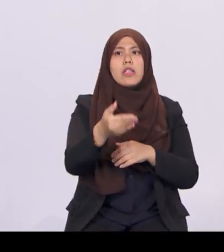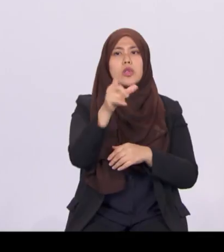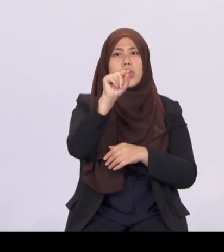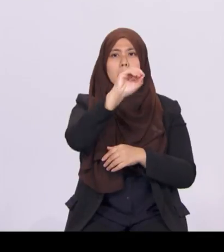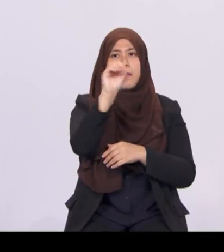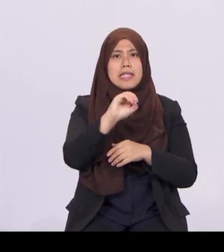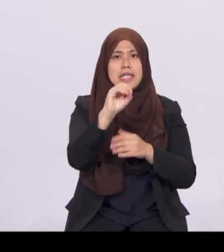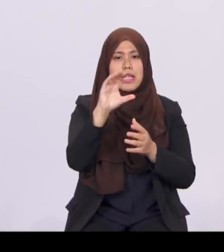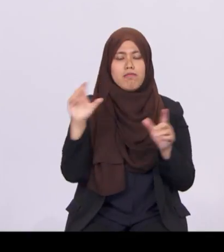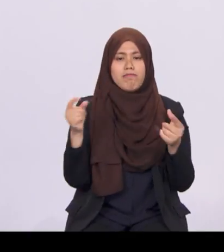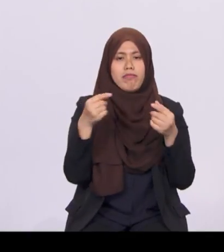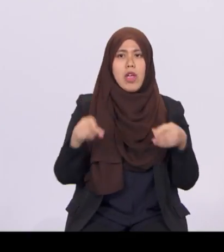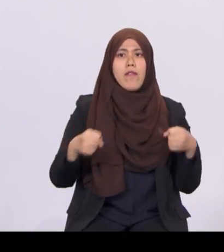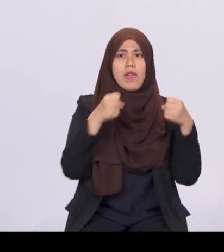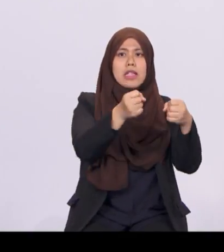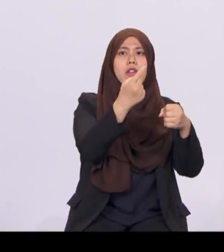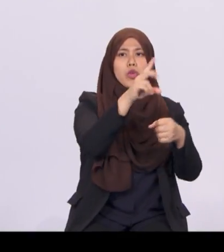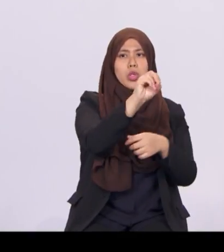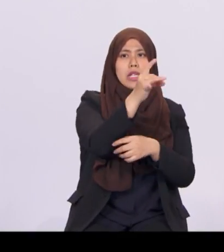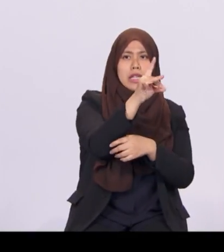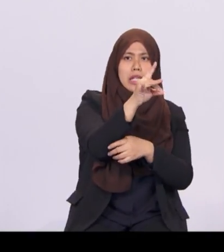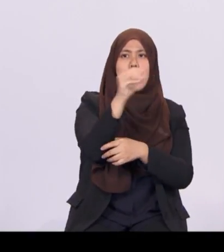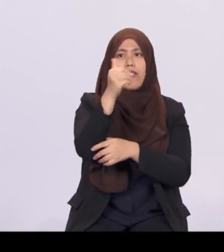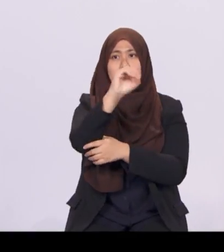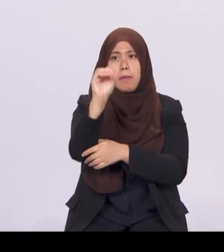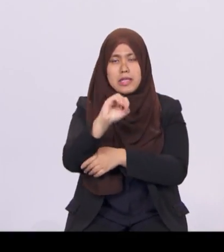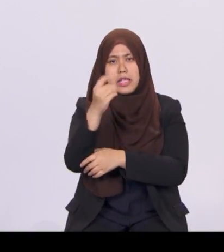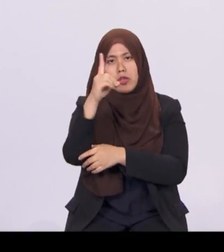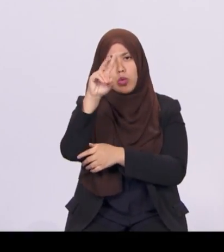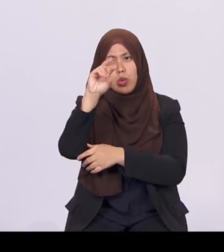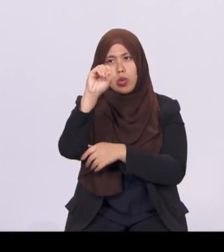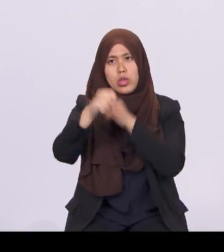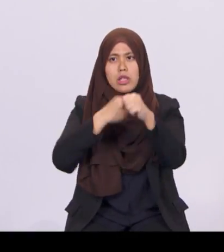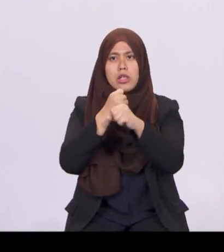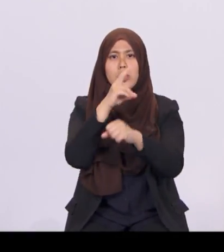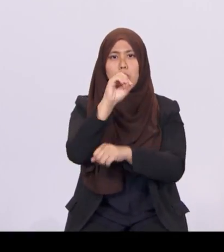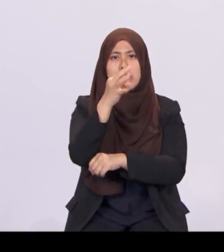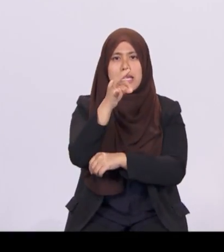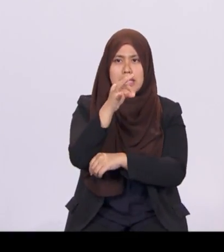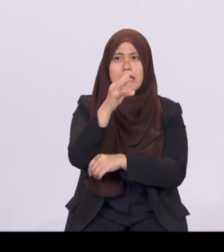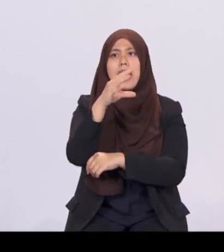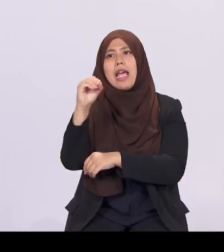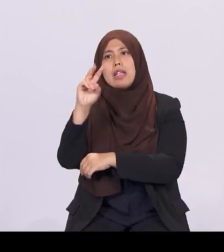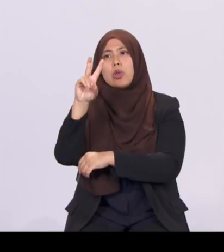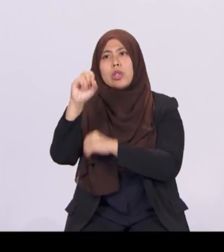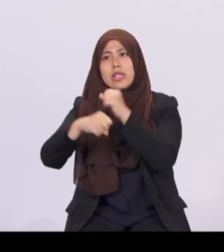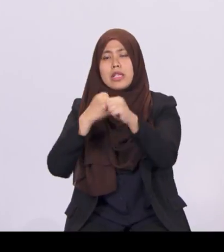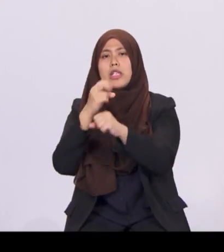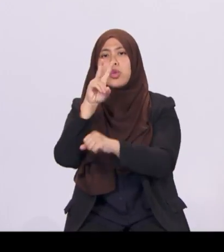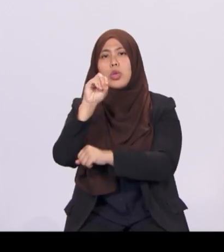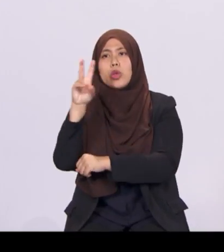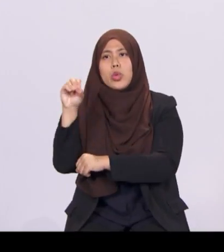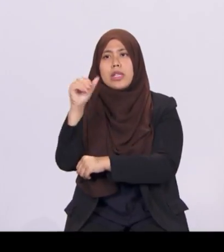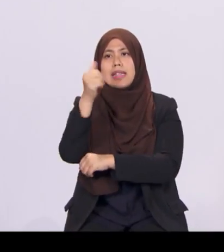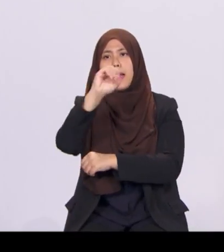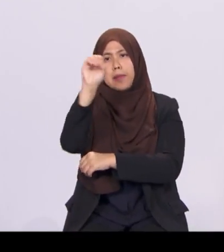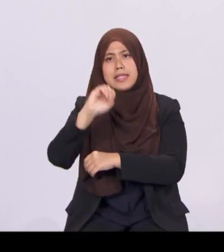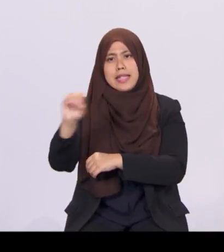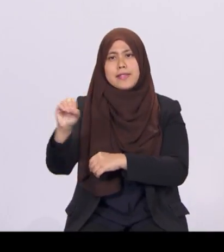15% for 2019, and 10% for 2020. This will cost about $1.8 billion